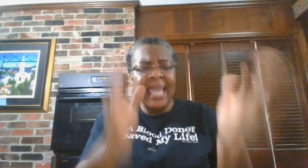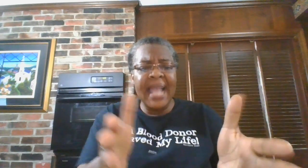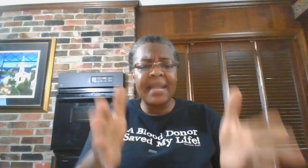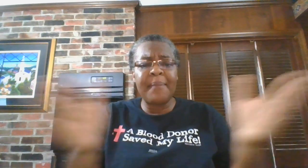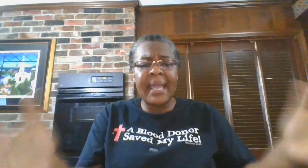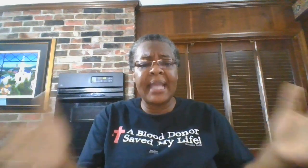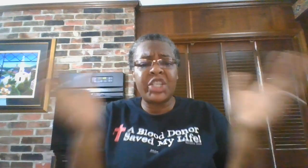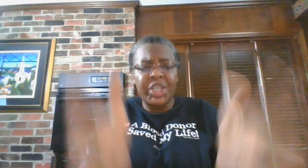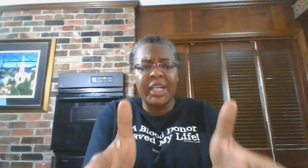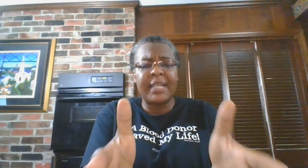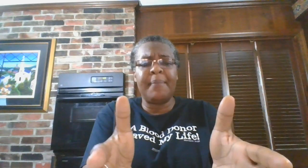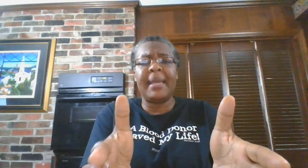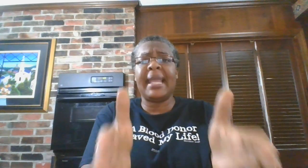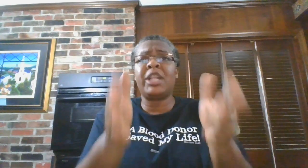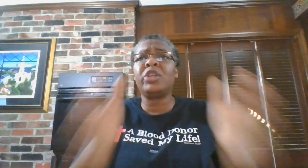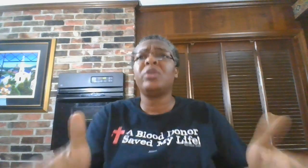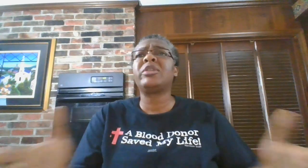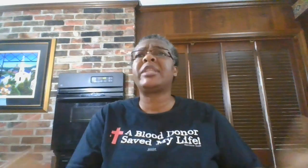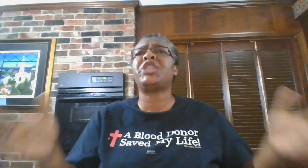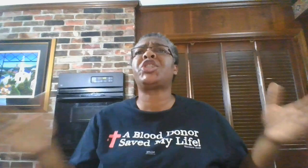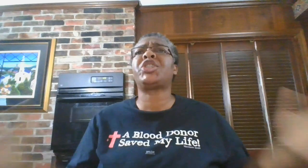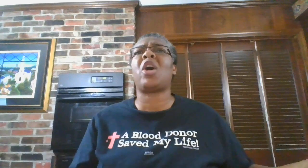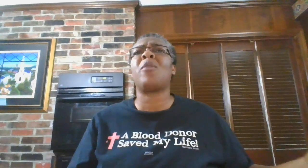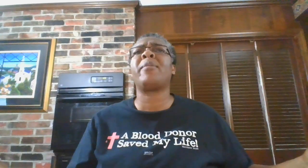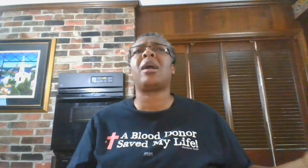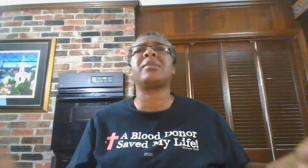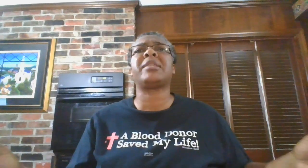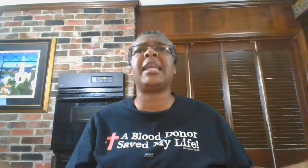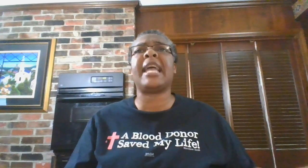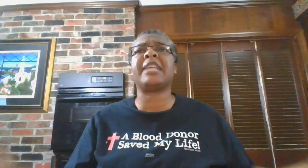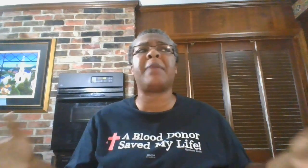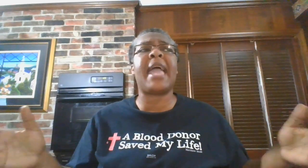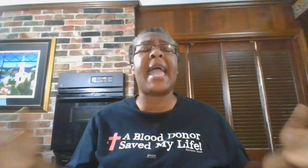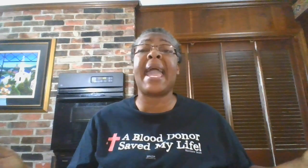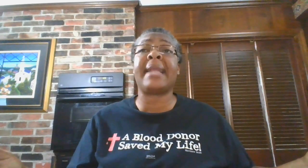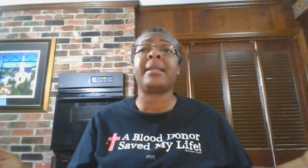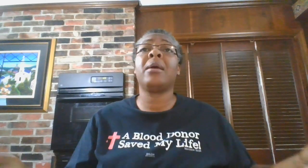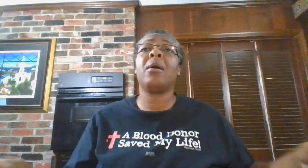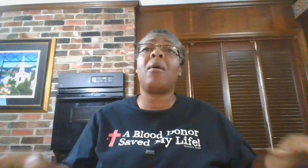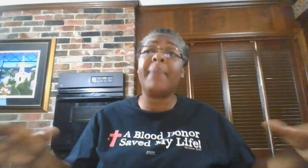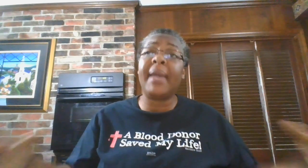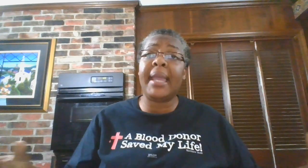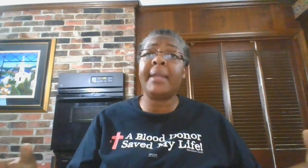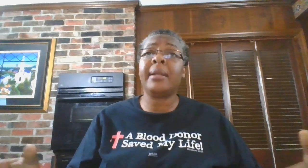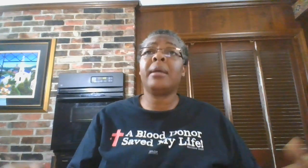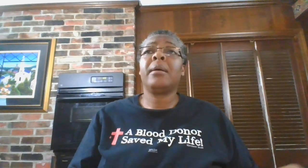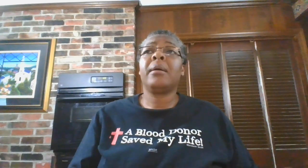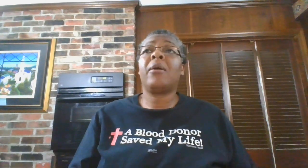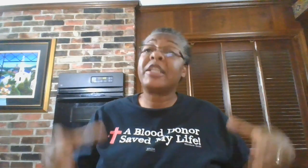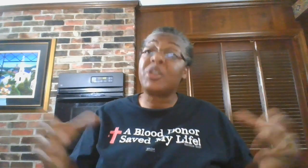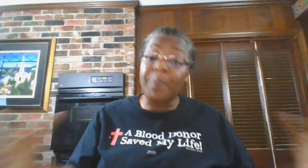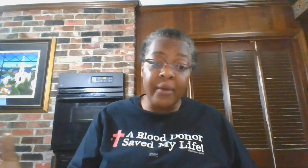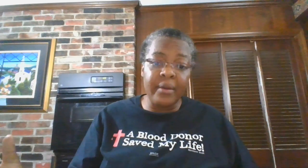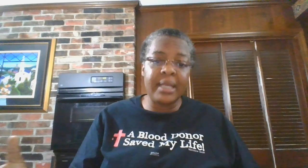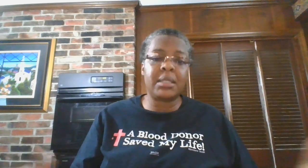Can the man, should the man lose his show because he has had or made or experienced